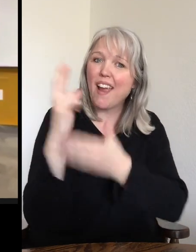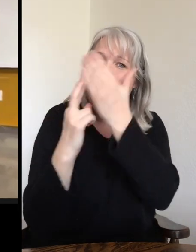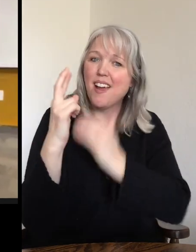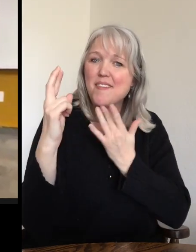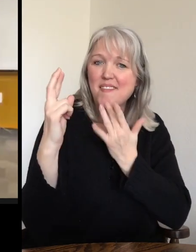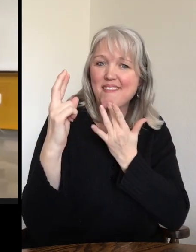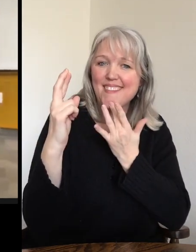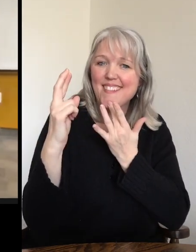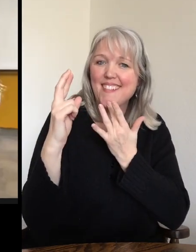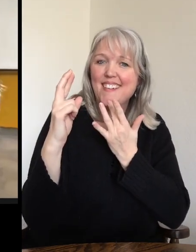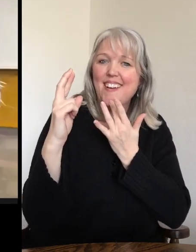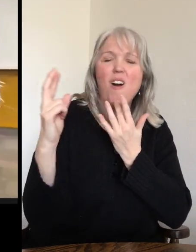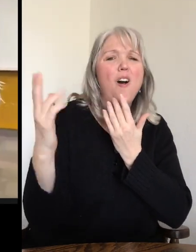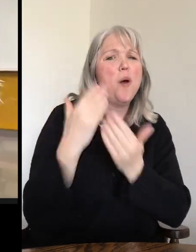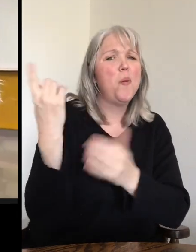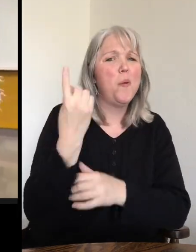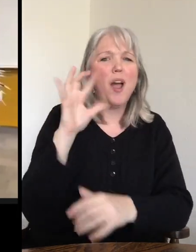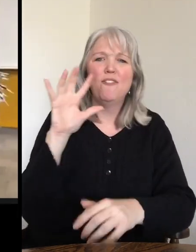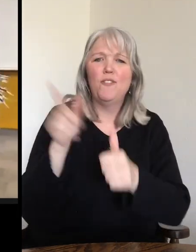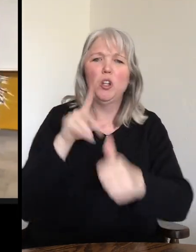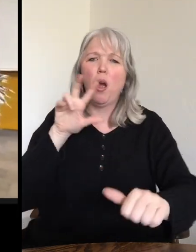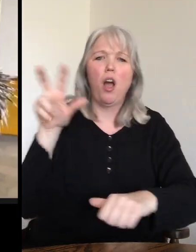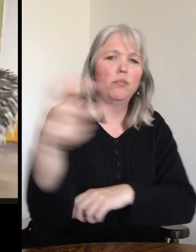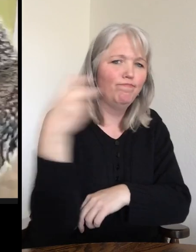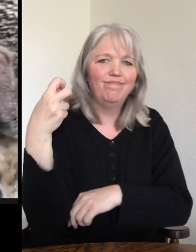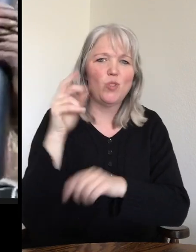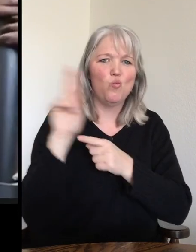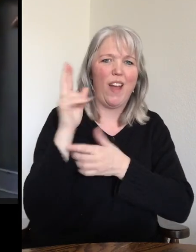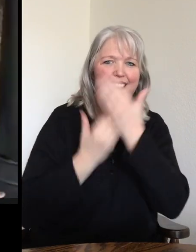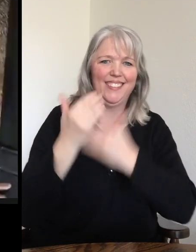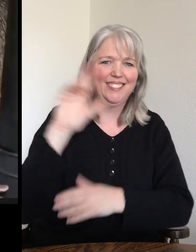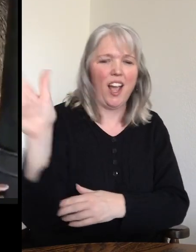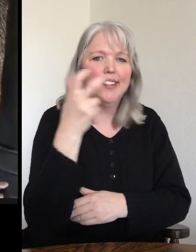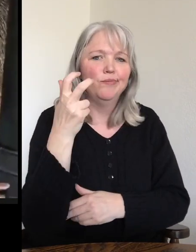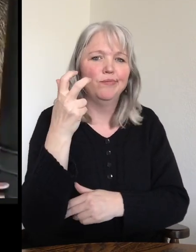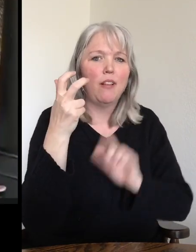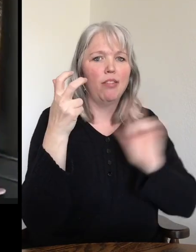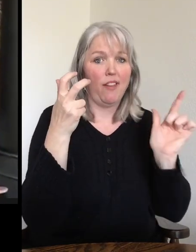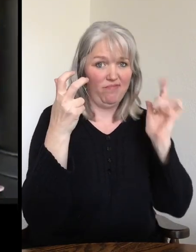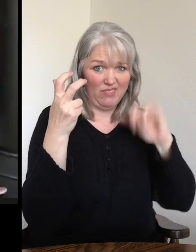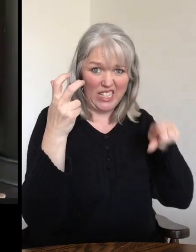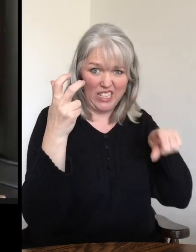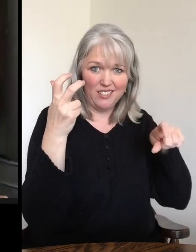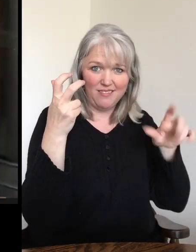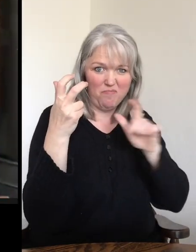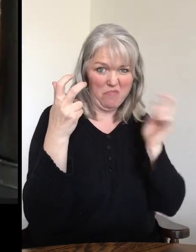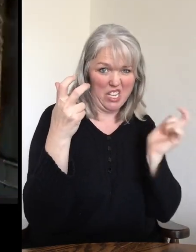-handed. So he almost always takes a treat first with his right hand. And then if his left hand is needed for